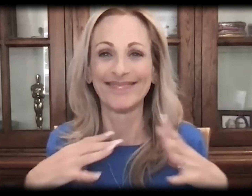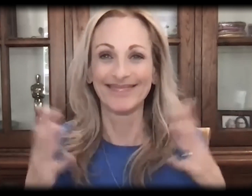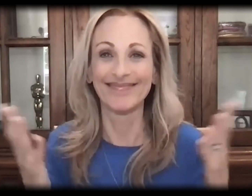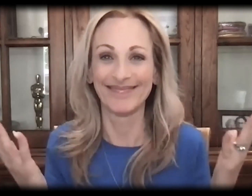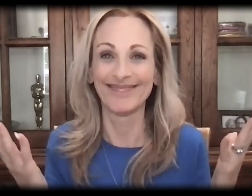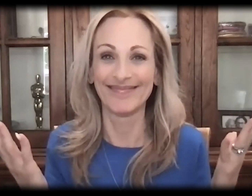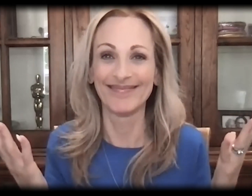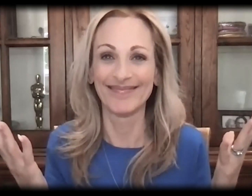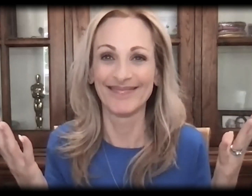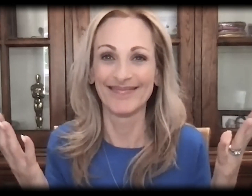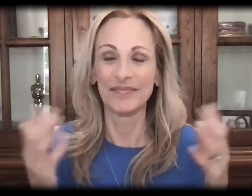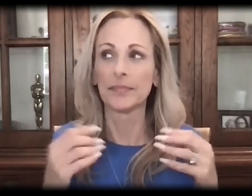belong in Hollywood.